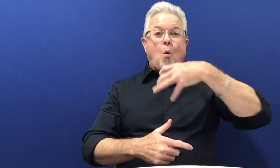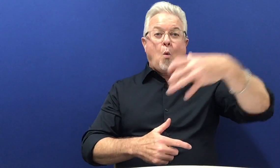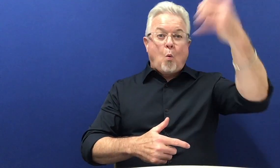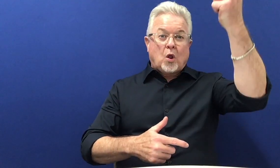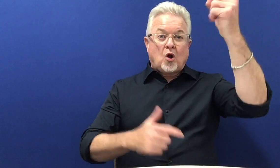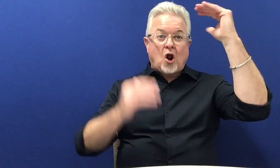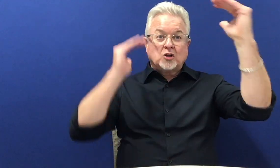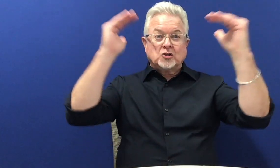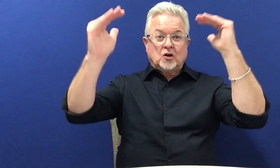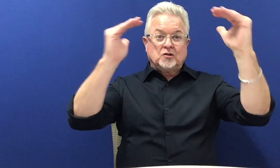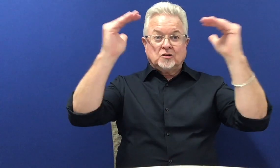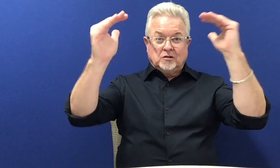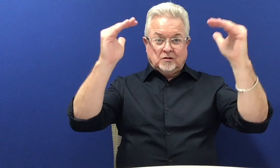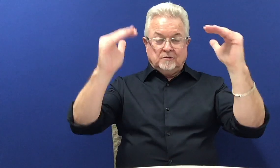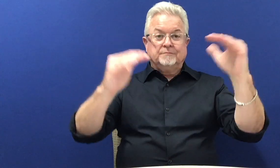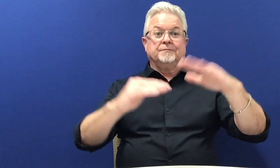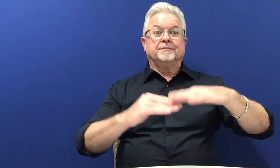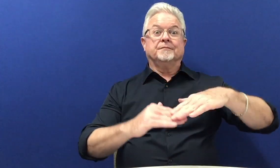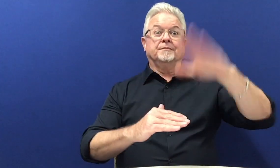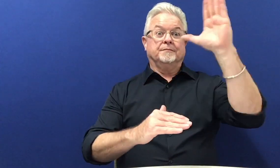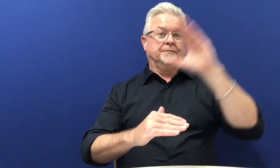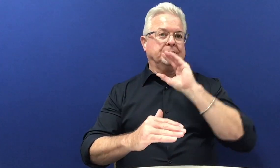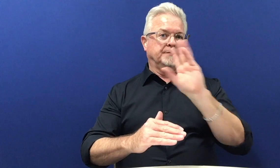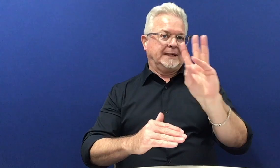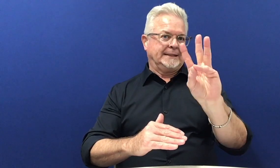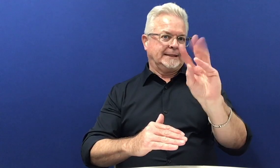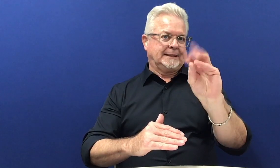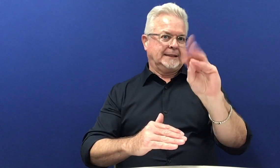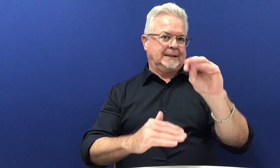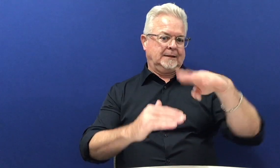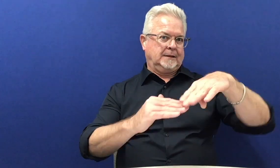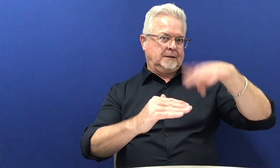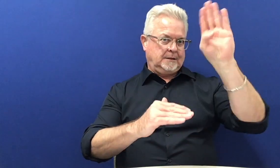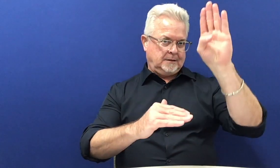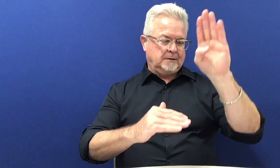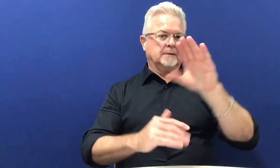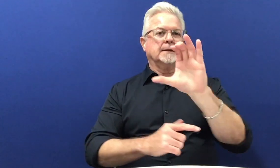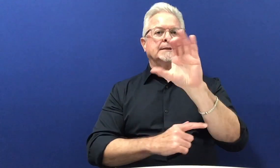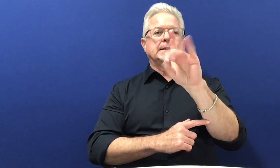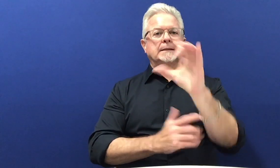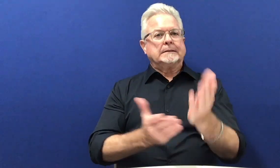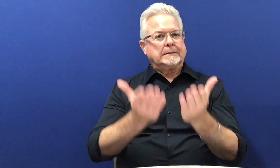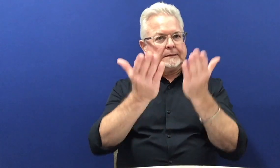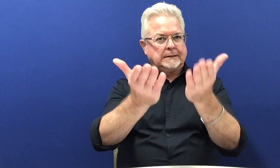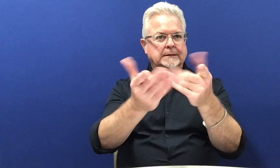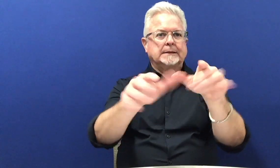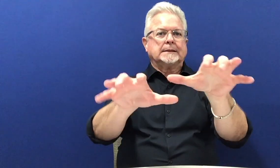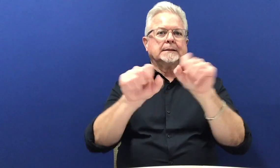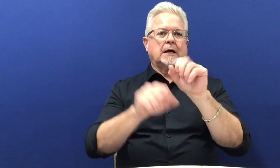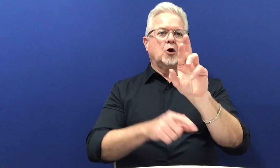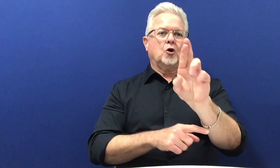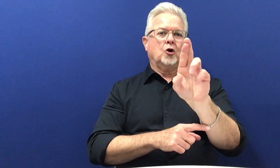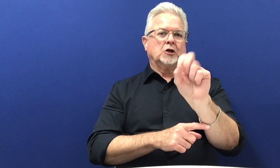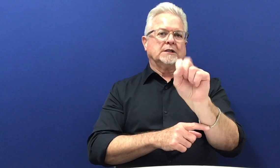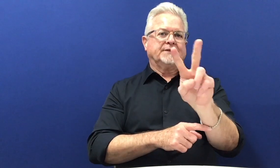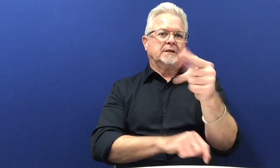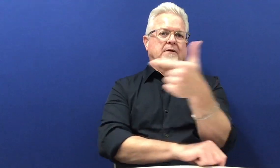And lastly, for older adults, adults who are 60 and older, the CDC recommends that you get the